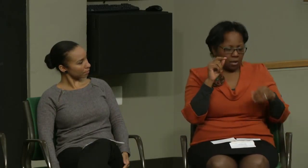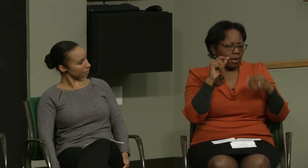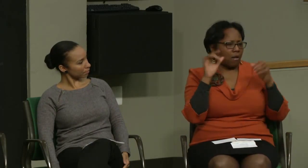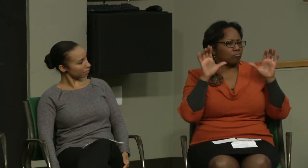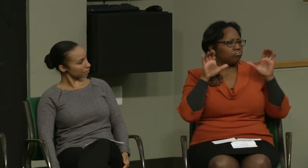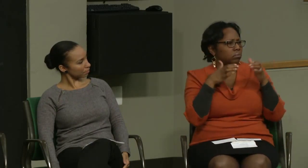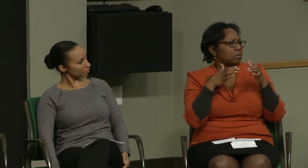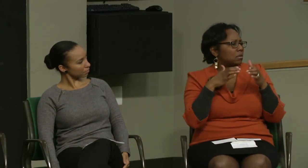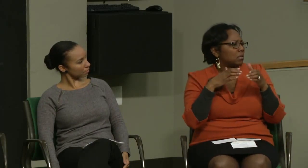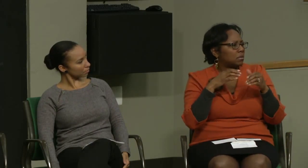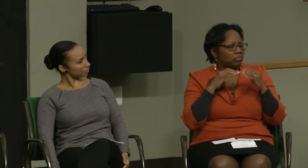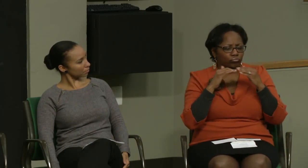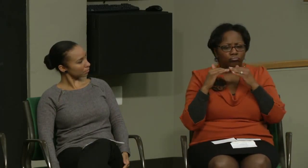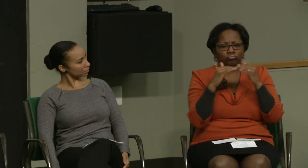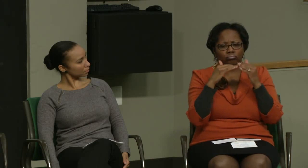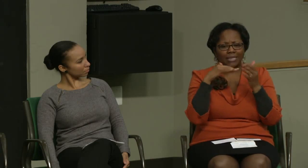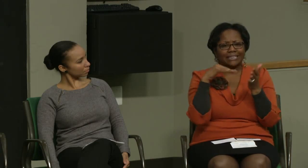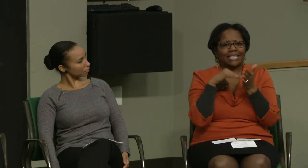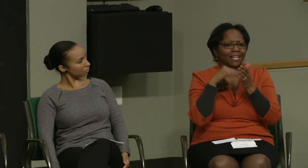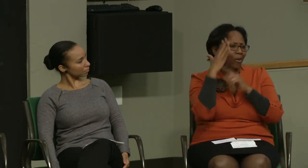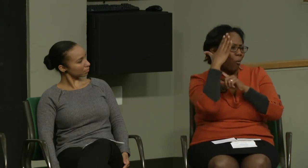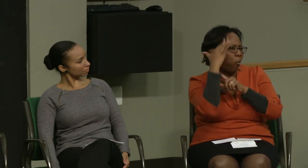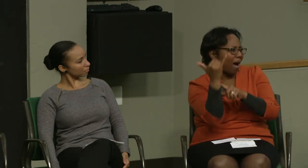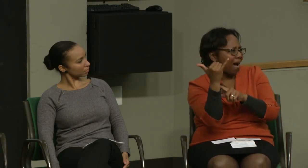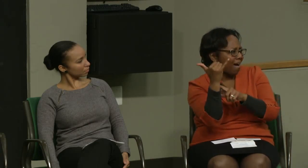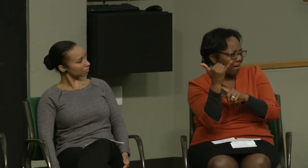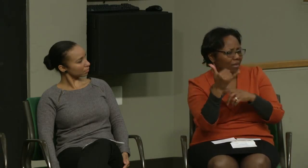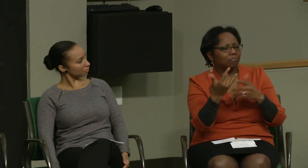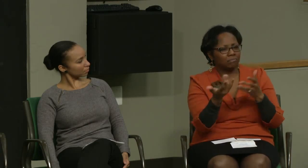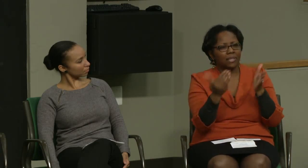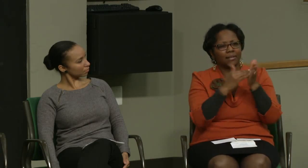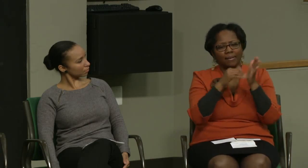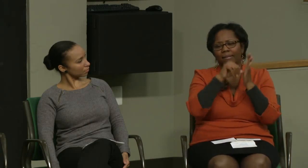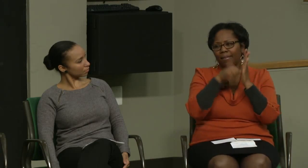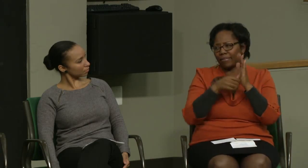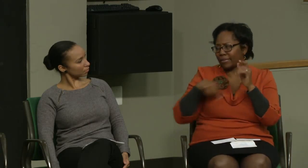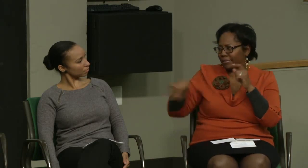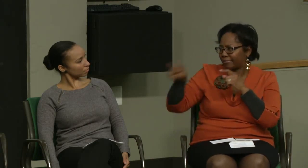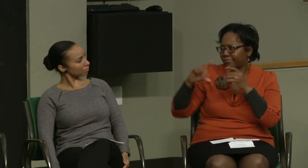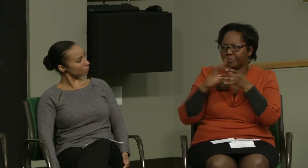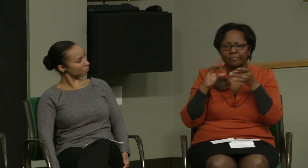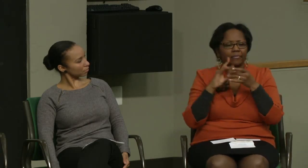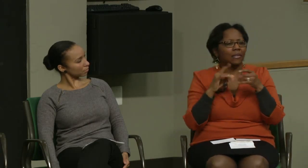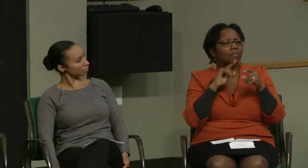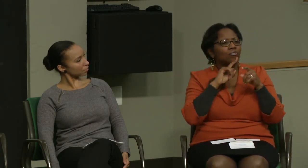So we also want to focus... That was where. But think about why. That's another W question.